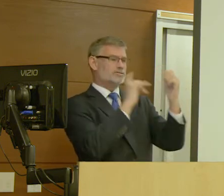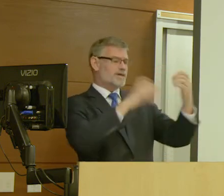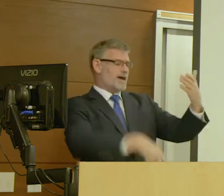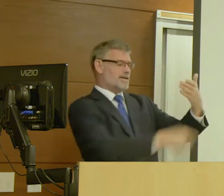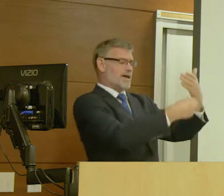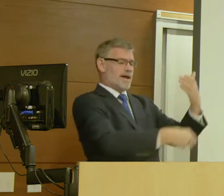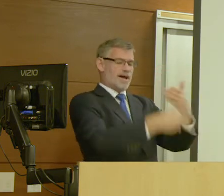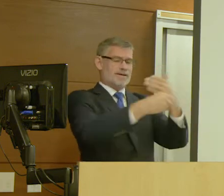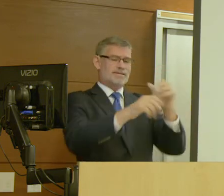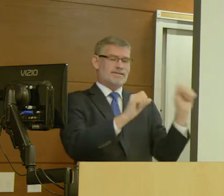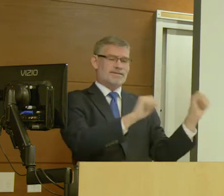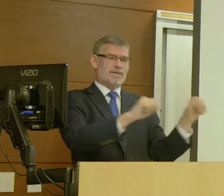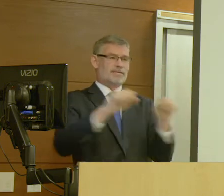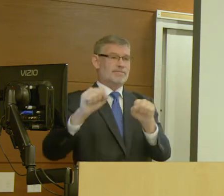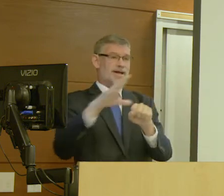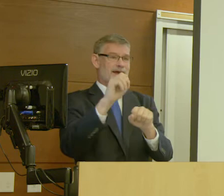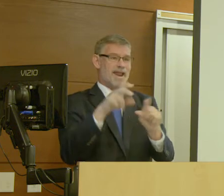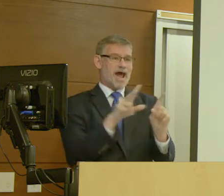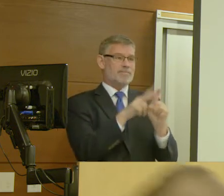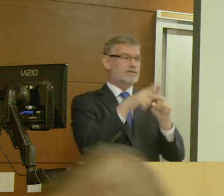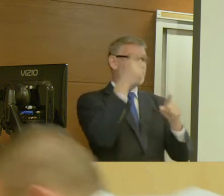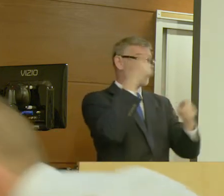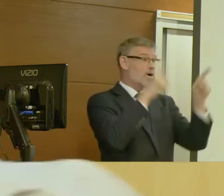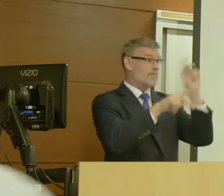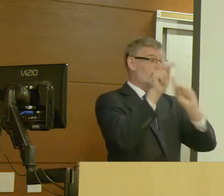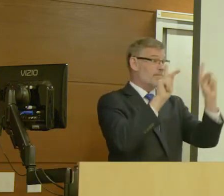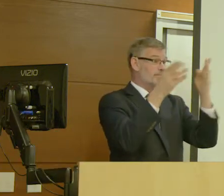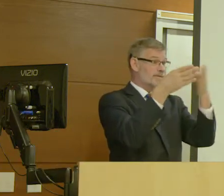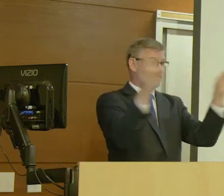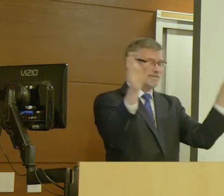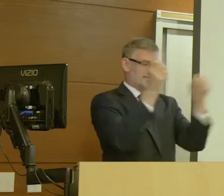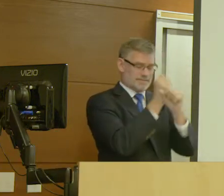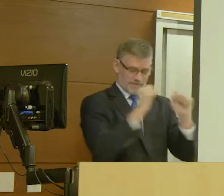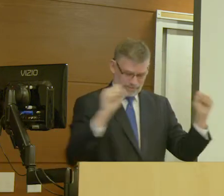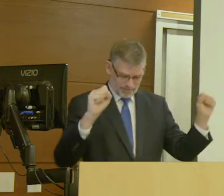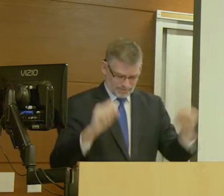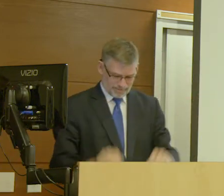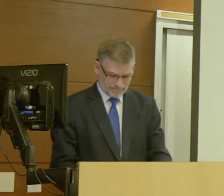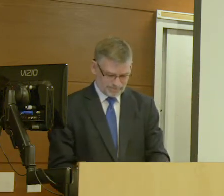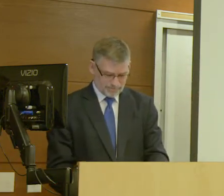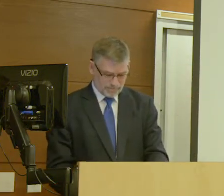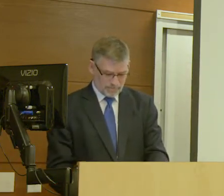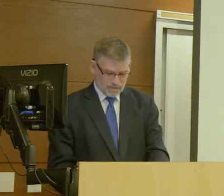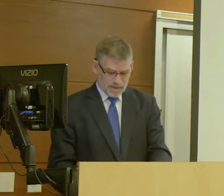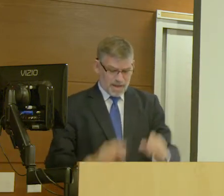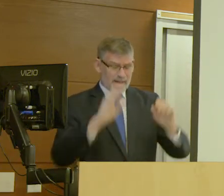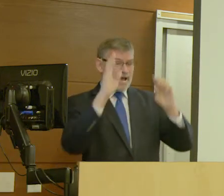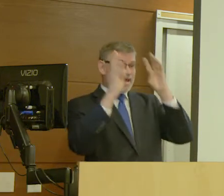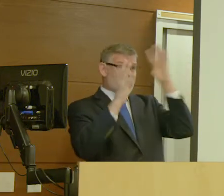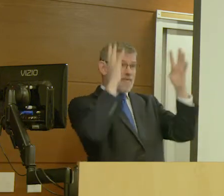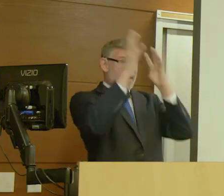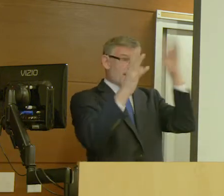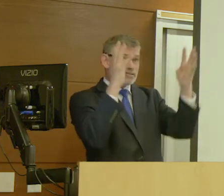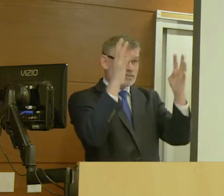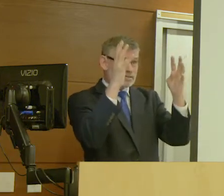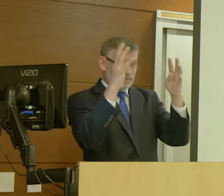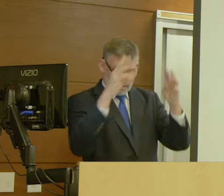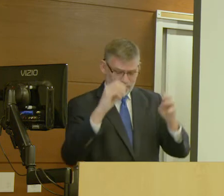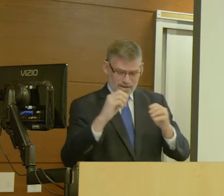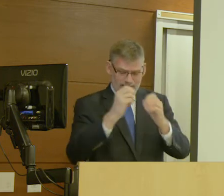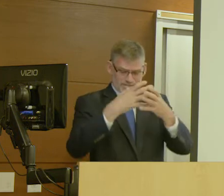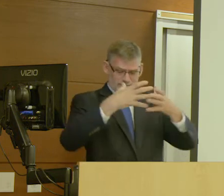other technologies that can add capabilities and applications for people's general safety.